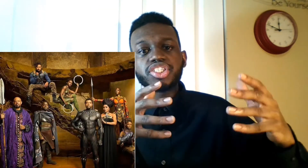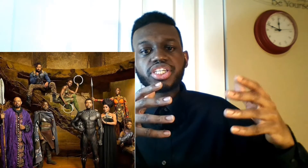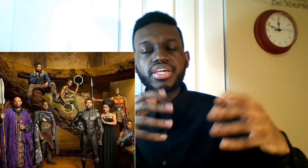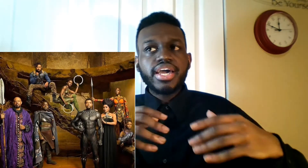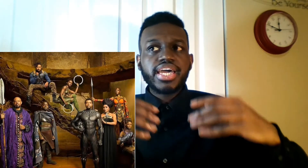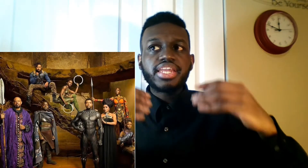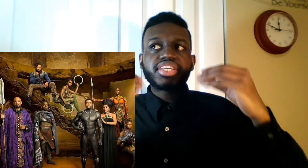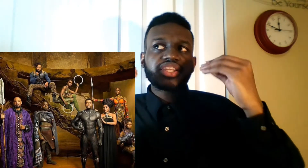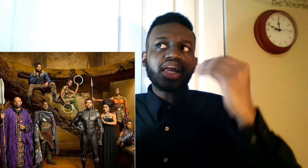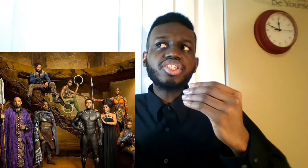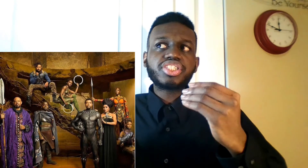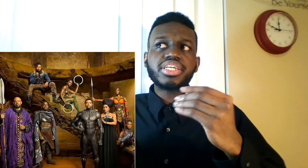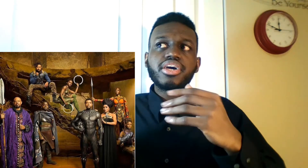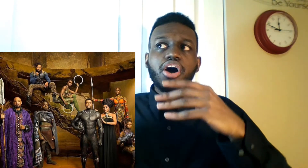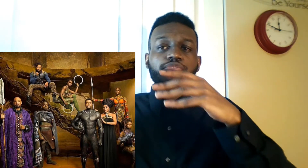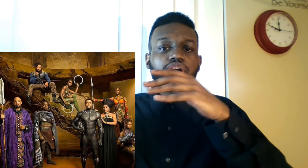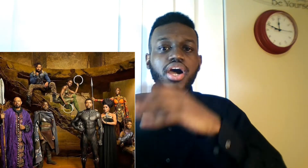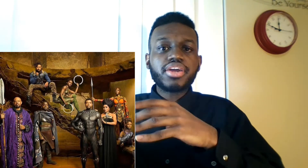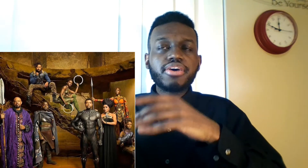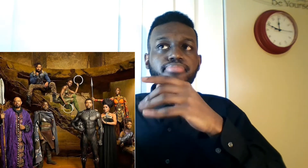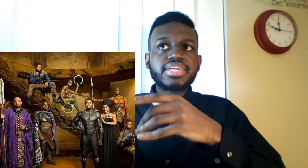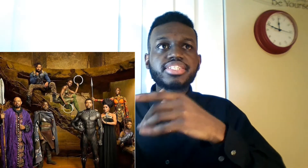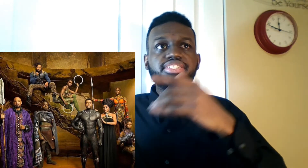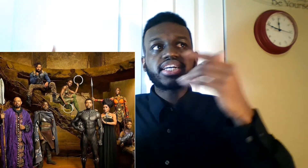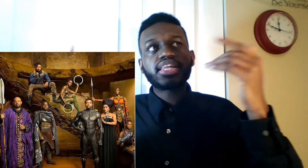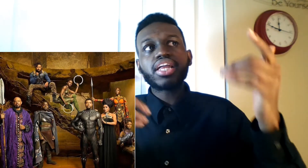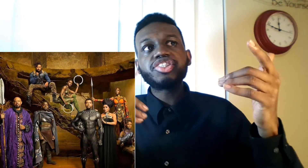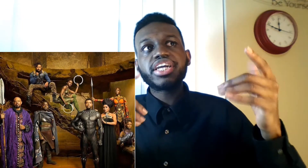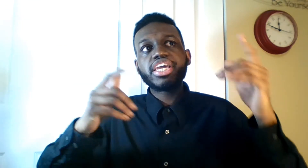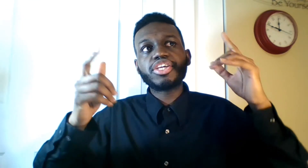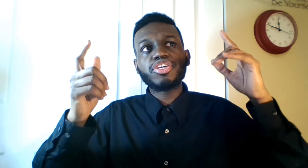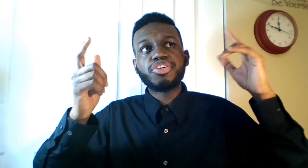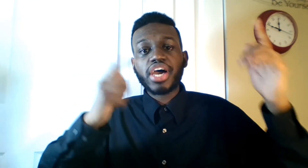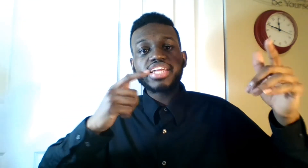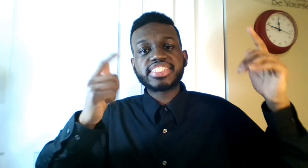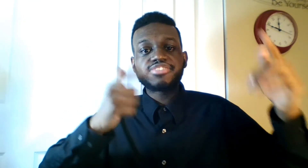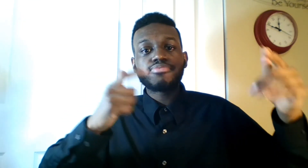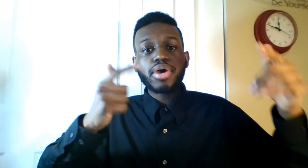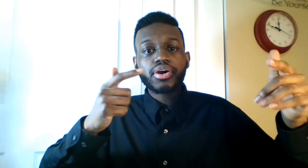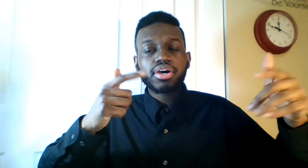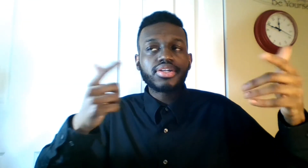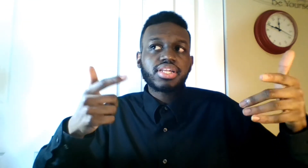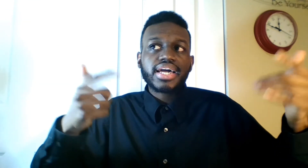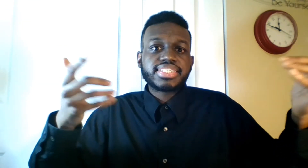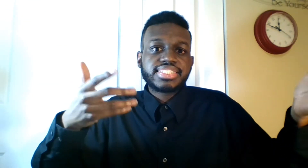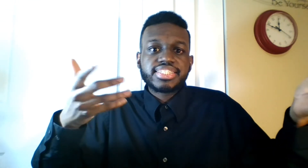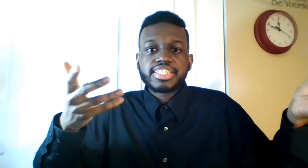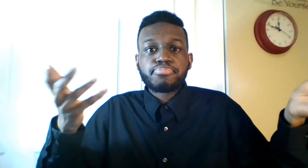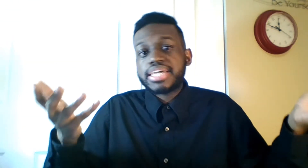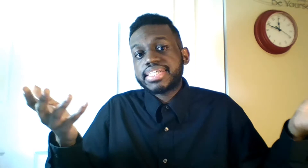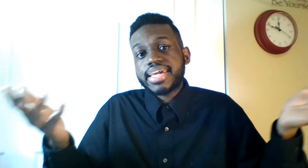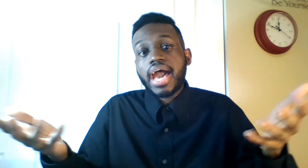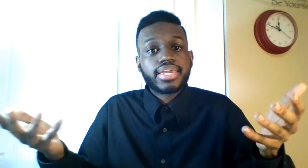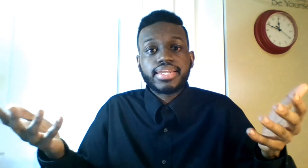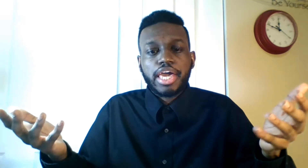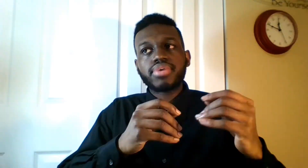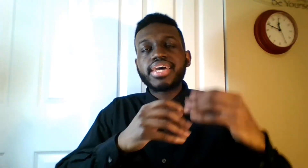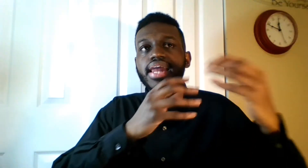and the technology of Wakanda makes the technology in the United States of America look like it's just a basic calculator. Not